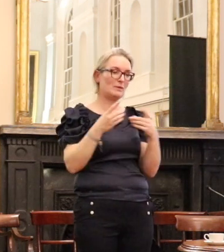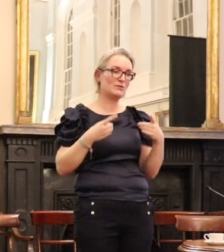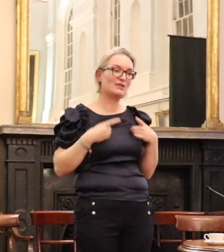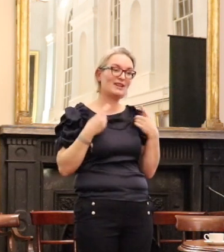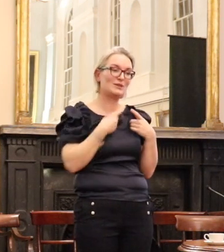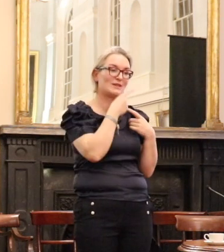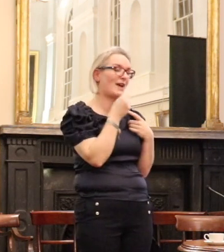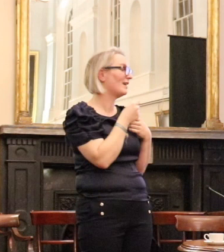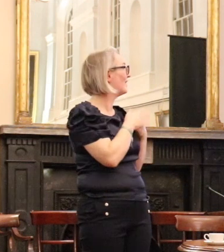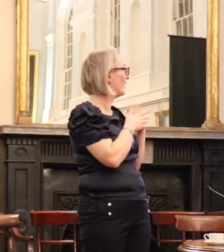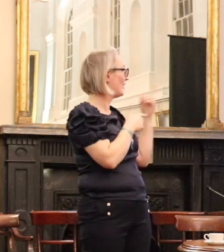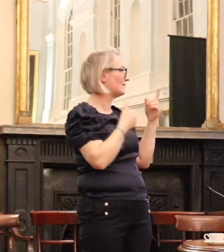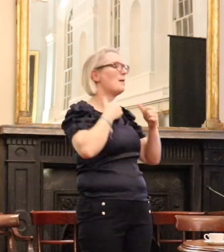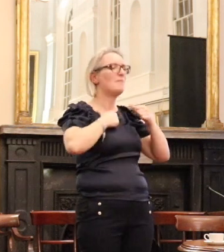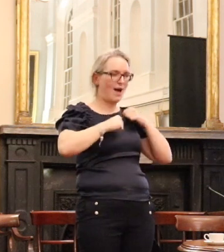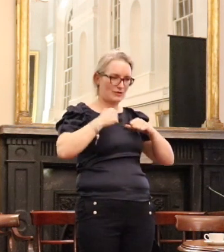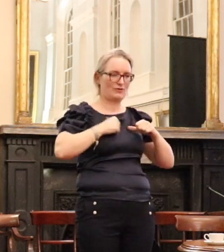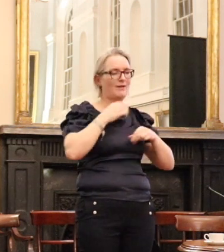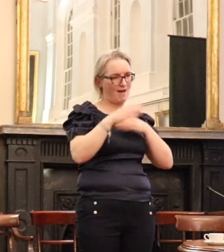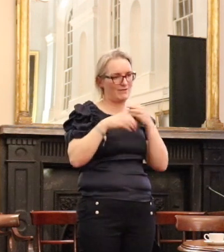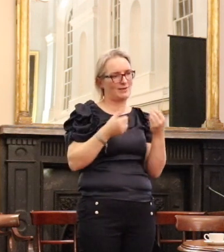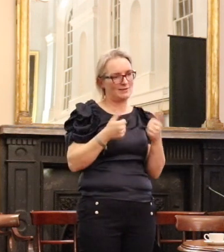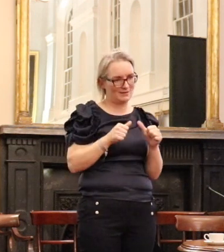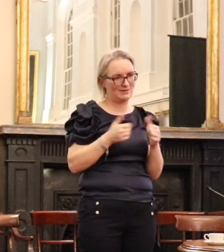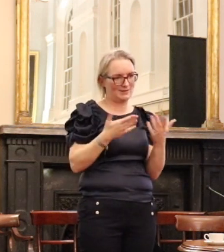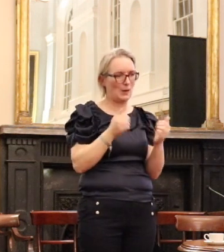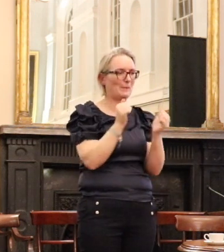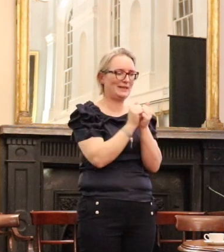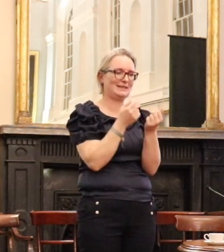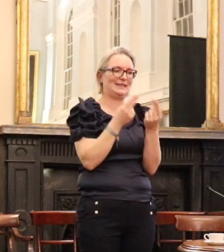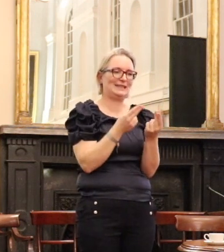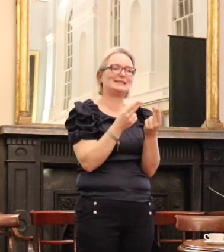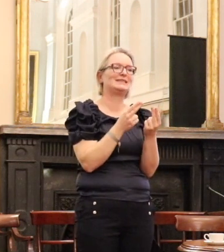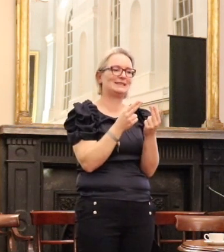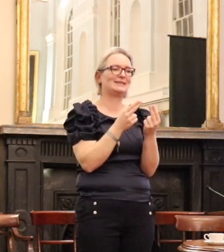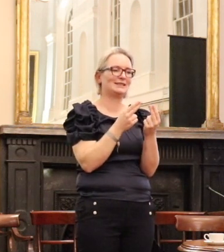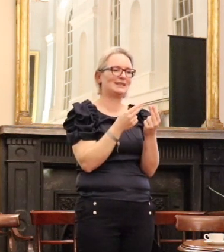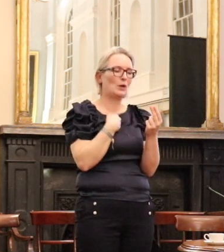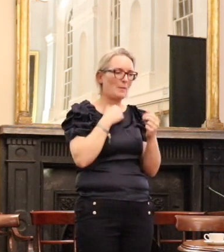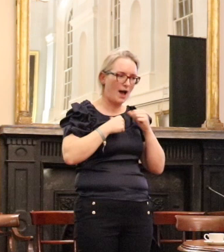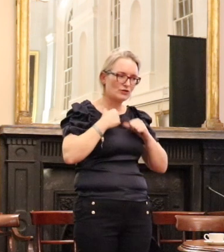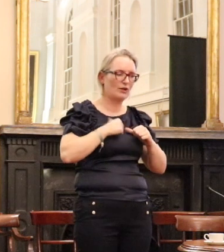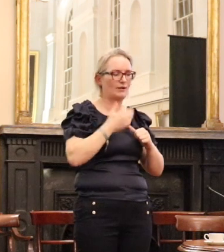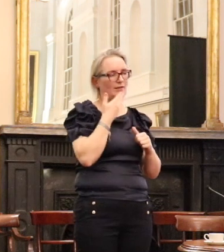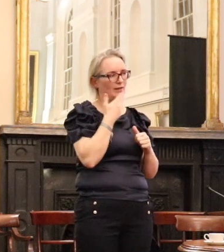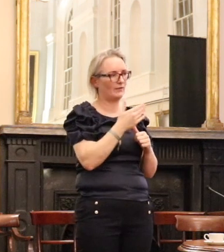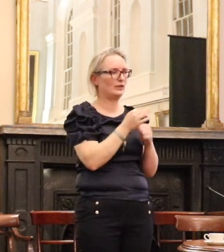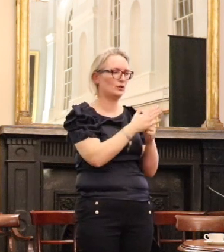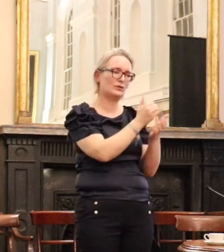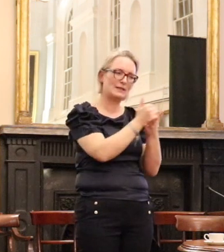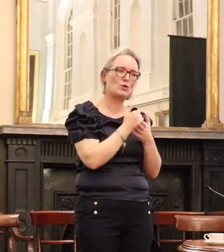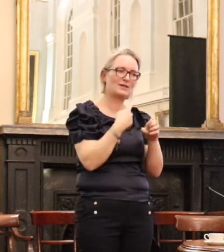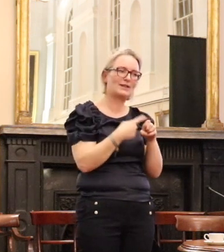I said that's a modern office building that meets the needs of a modern staff and it is thanks as I say to the